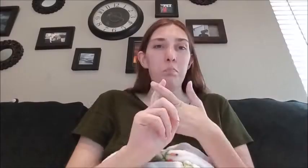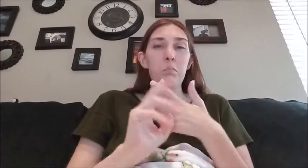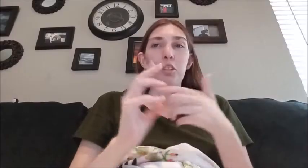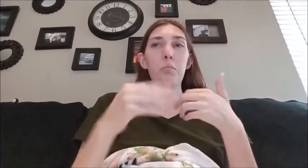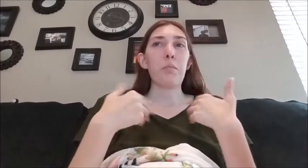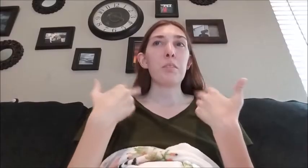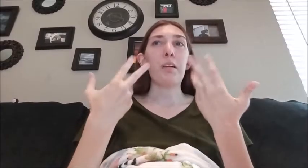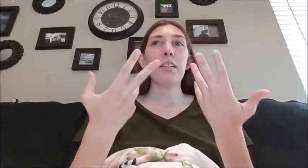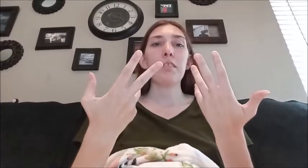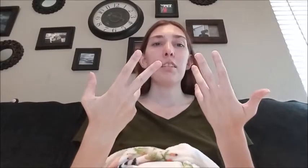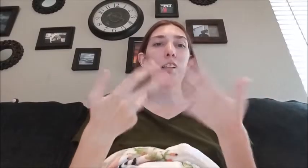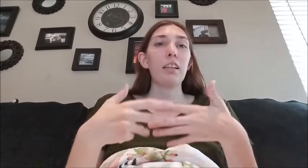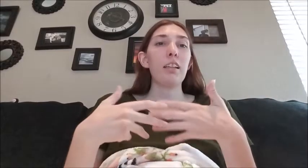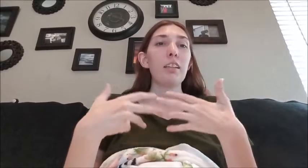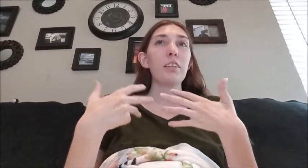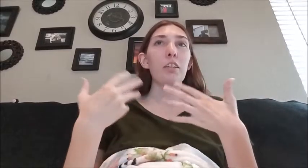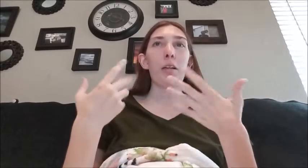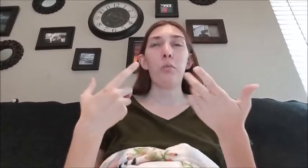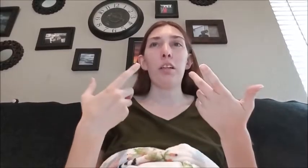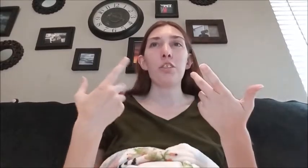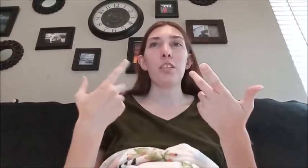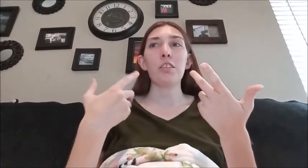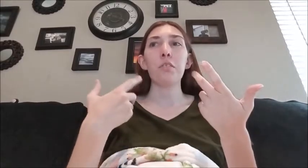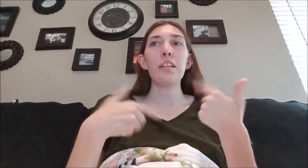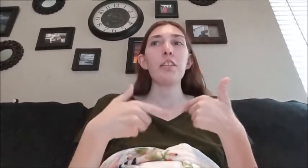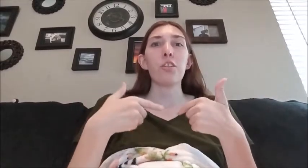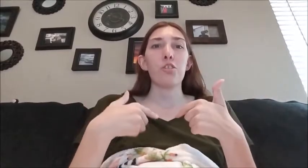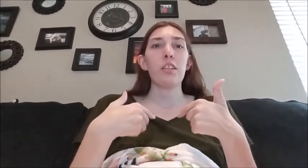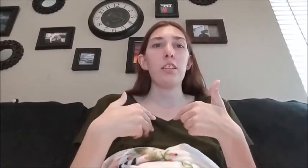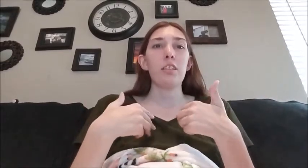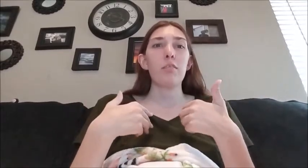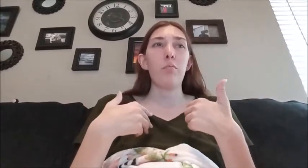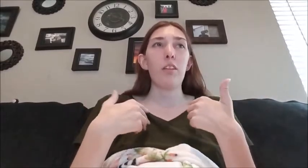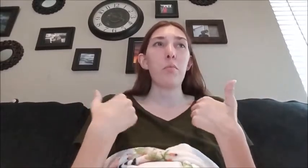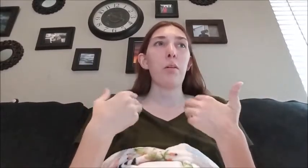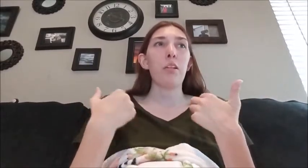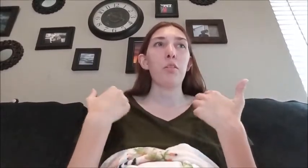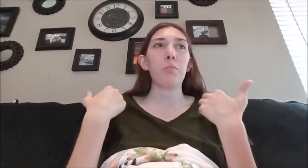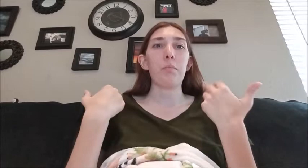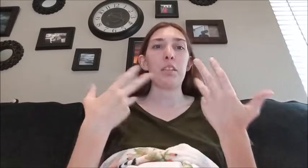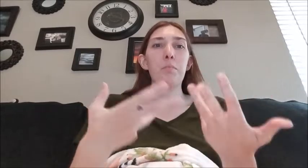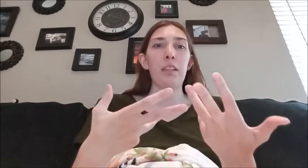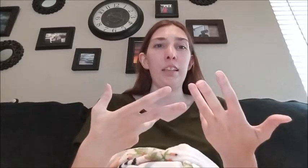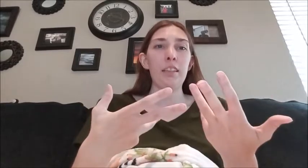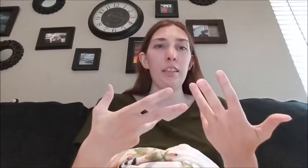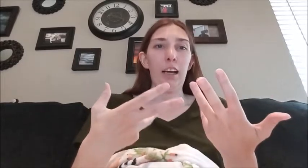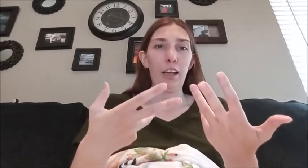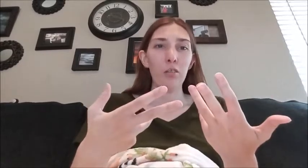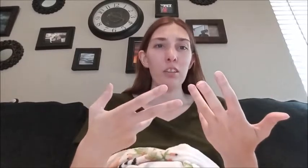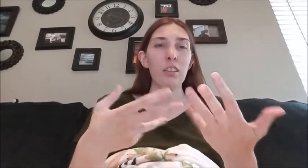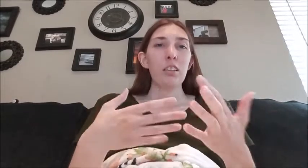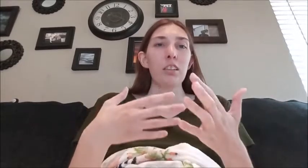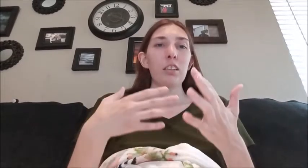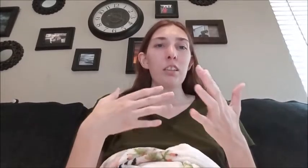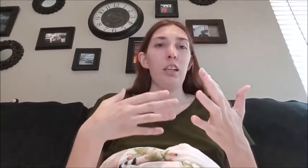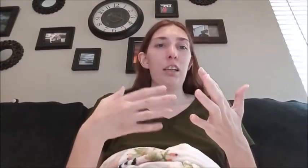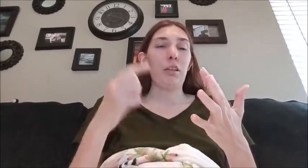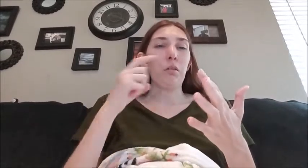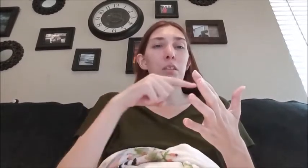it just made me spit like literally no matter what I tried to eat or drink my body would just make me spit it out and I will put